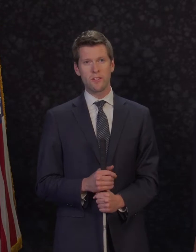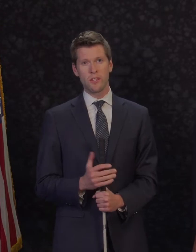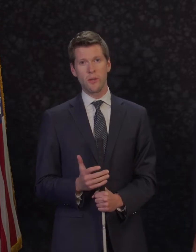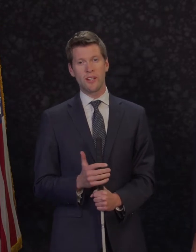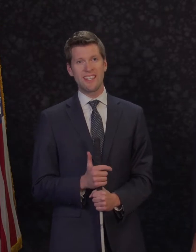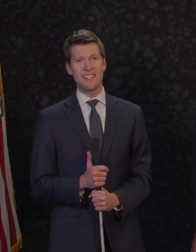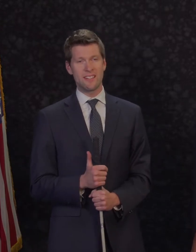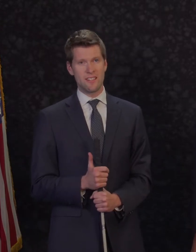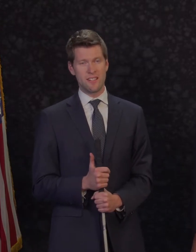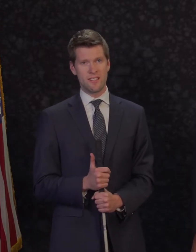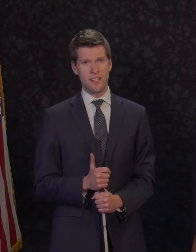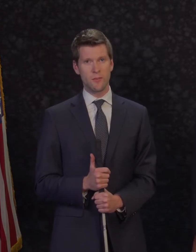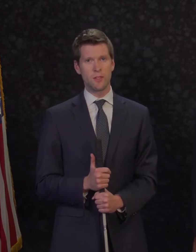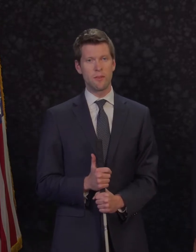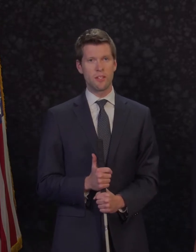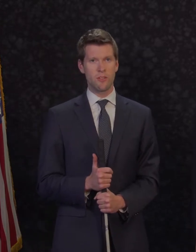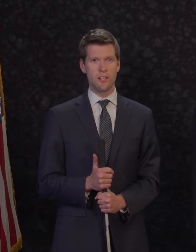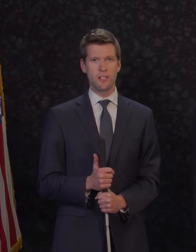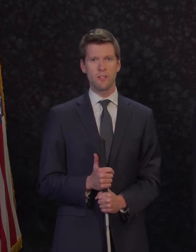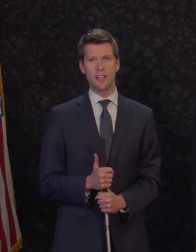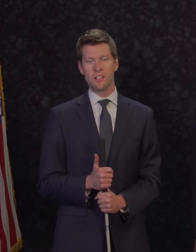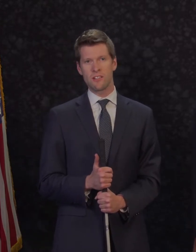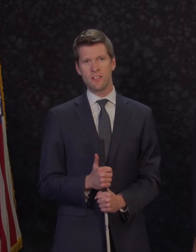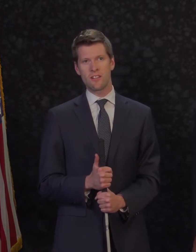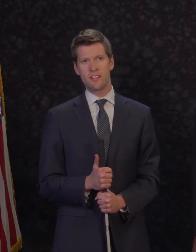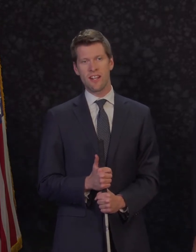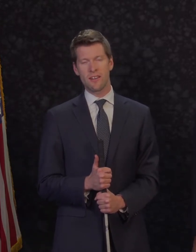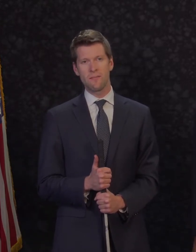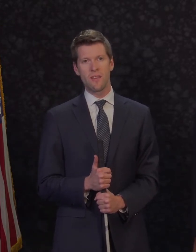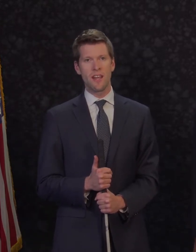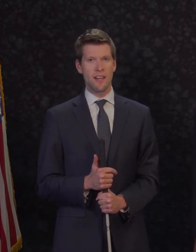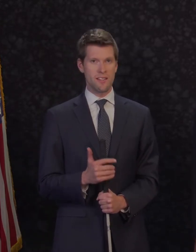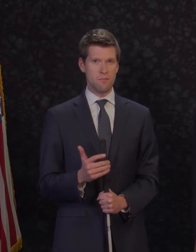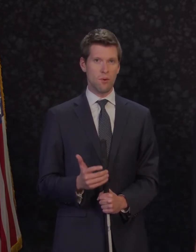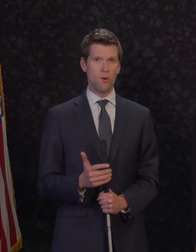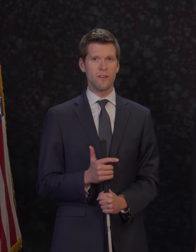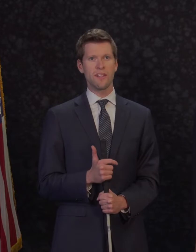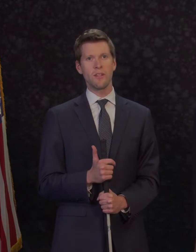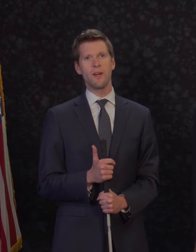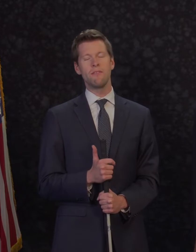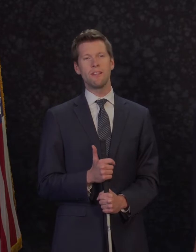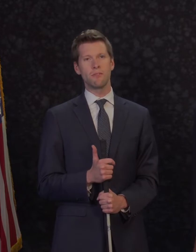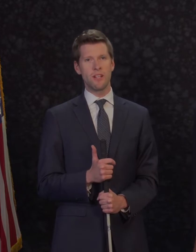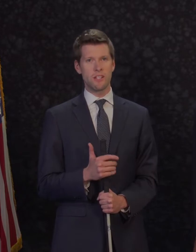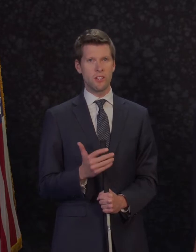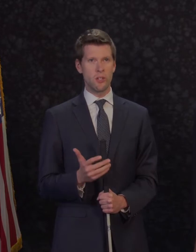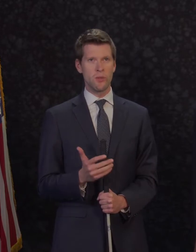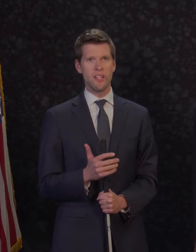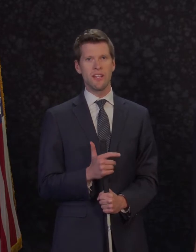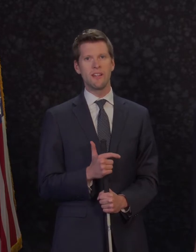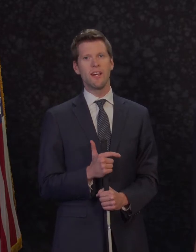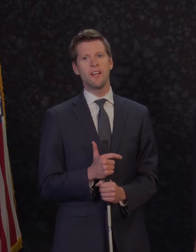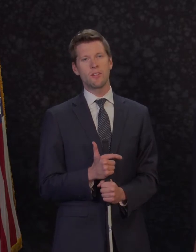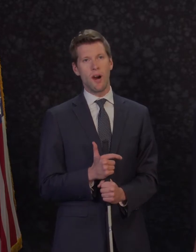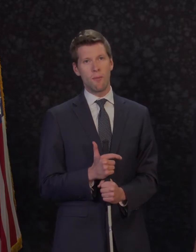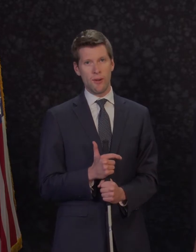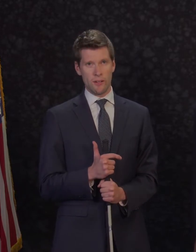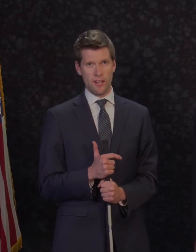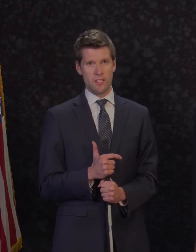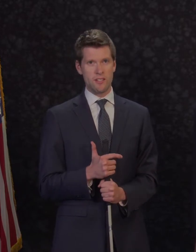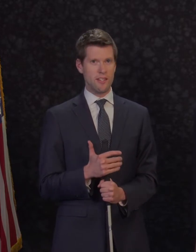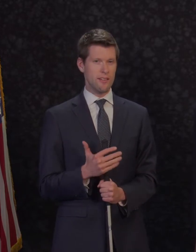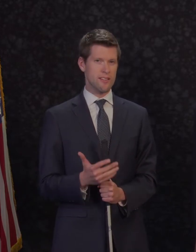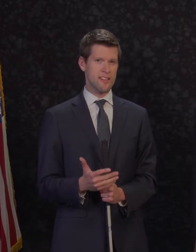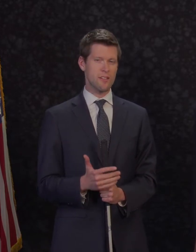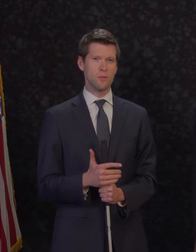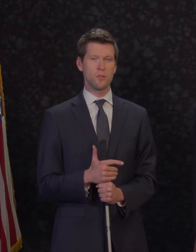workers, you are key to the successful administration of elections in our state. It is important that you have the information you need to operate